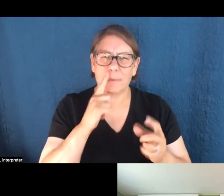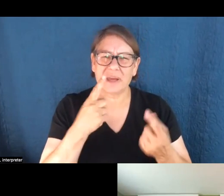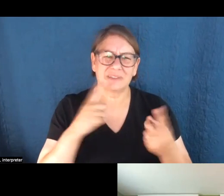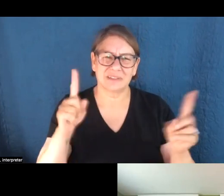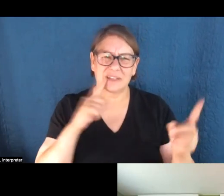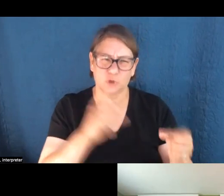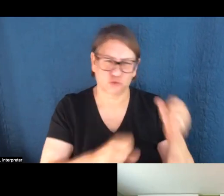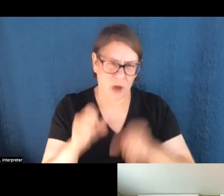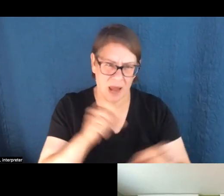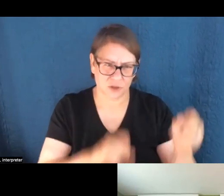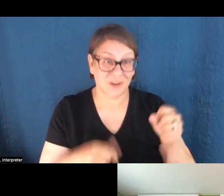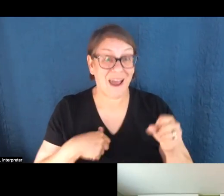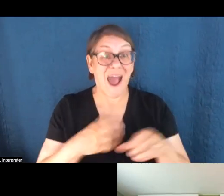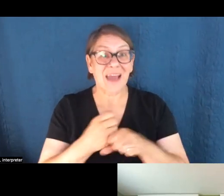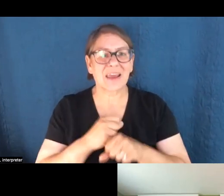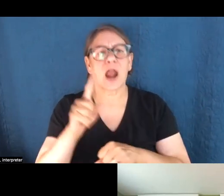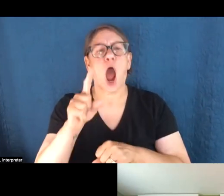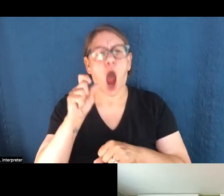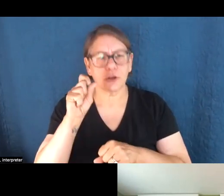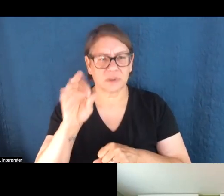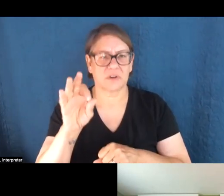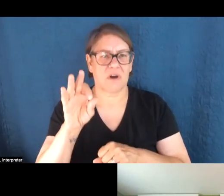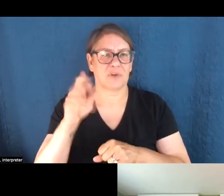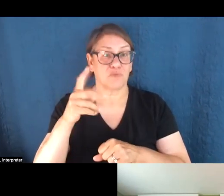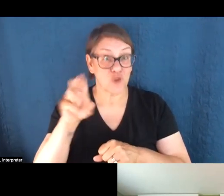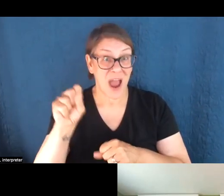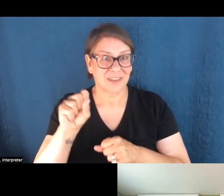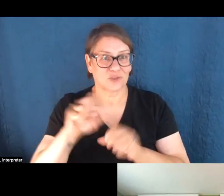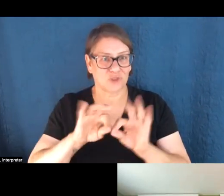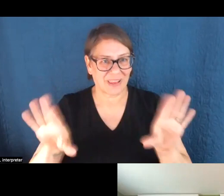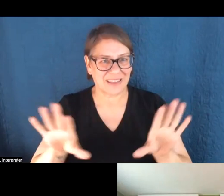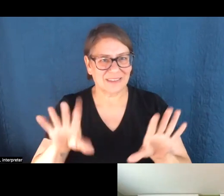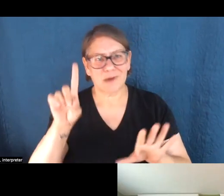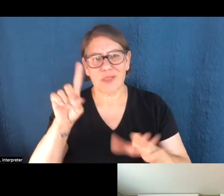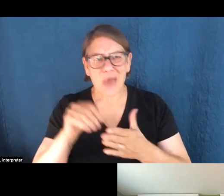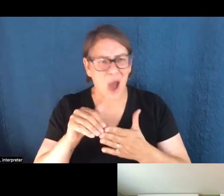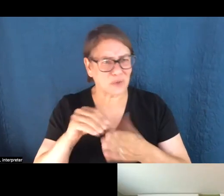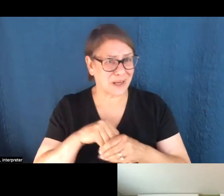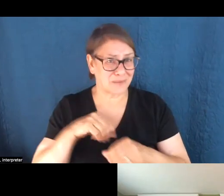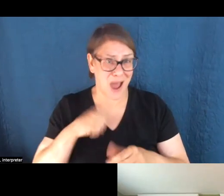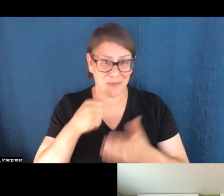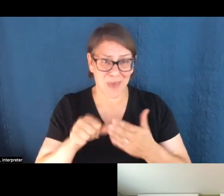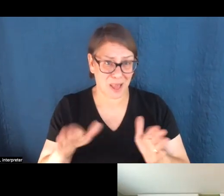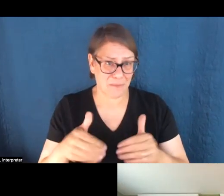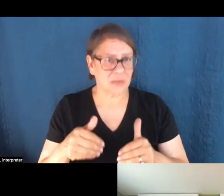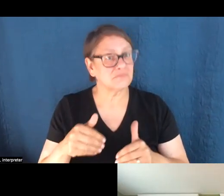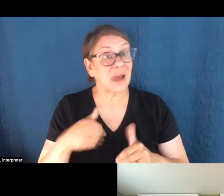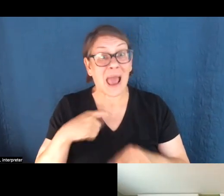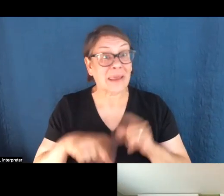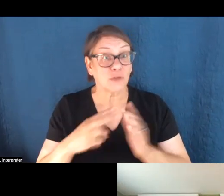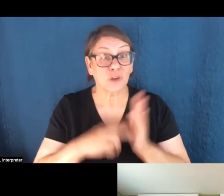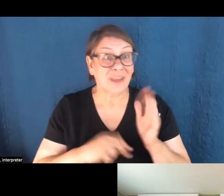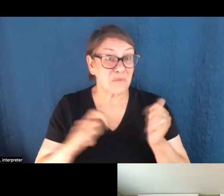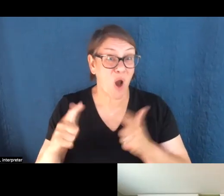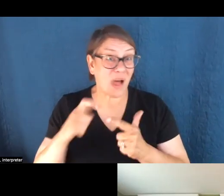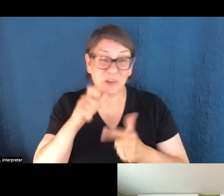I, I get hundreds of press releases every week in my inbox, maybe thousands just, and, and frankly, I don't even read them because I just don't have